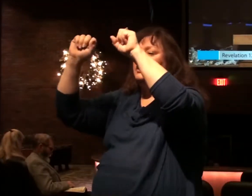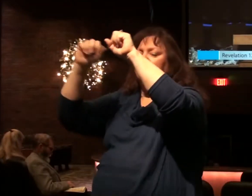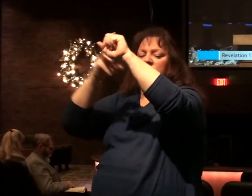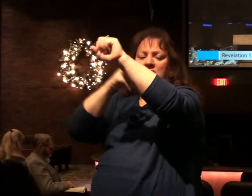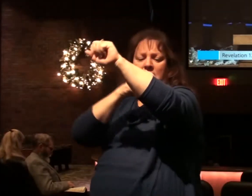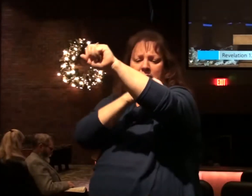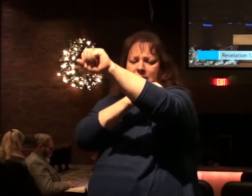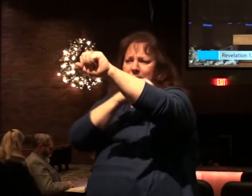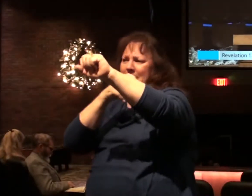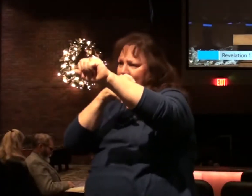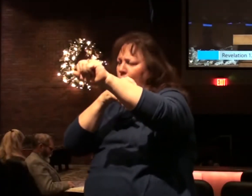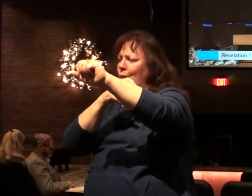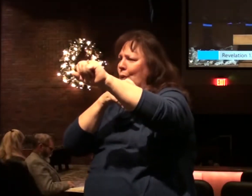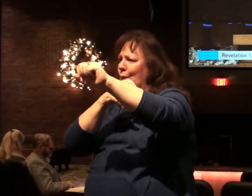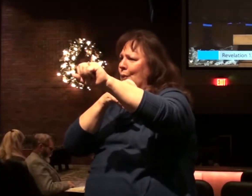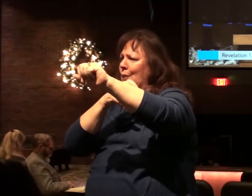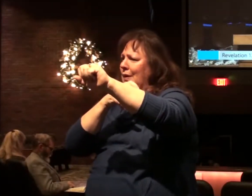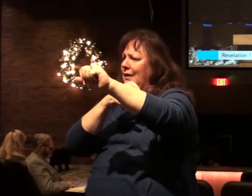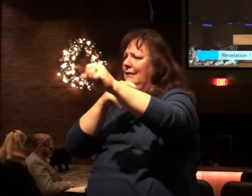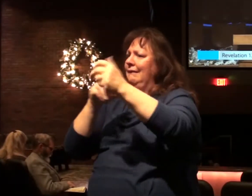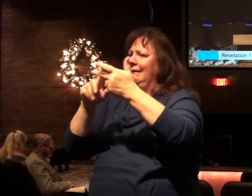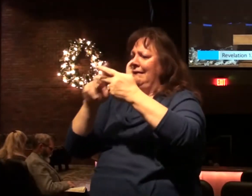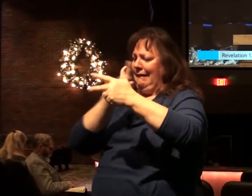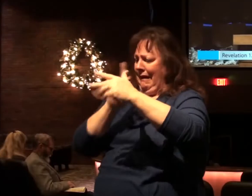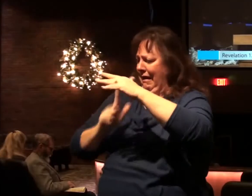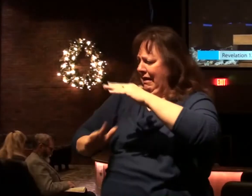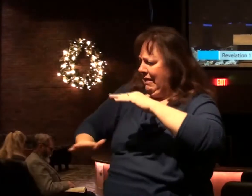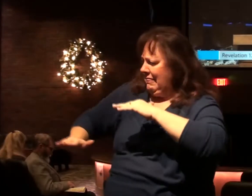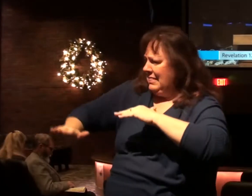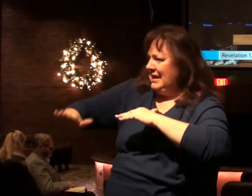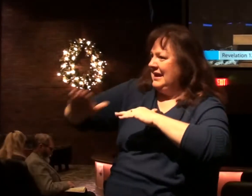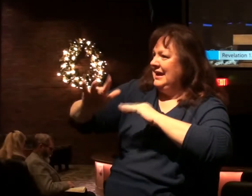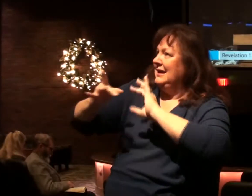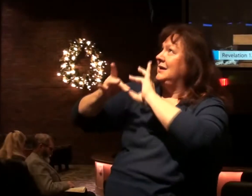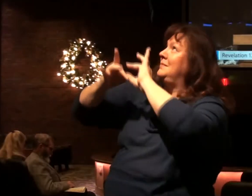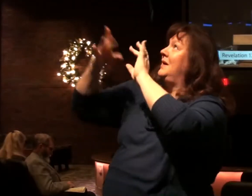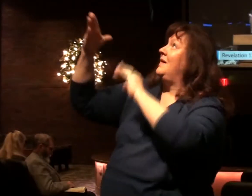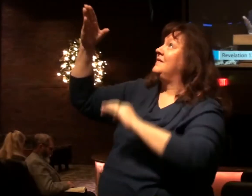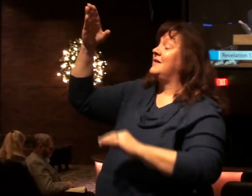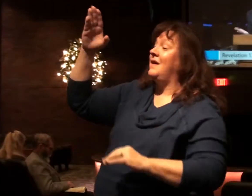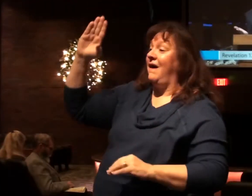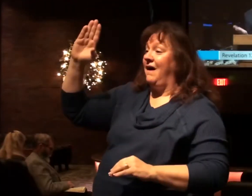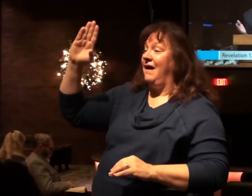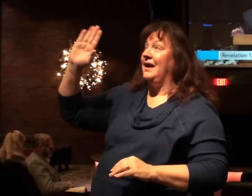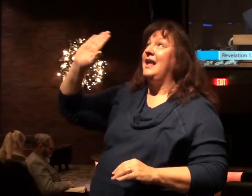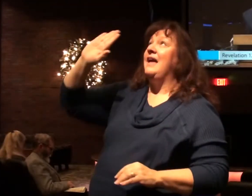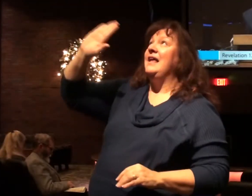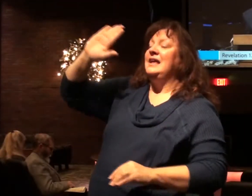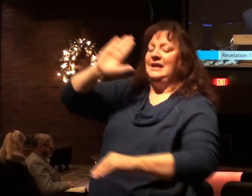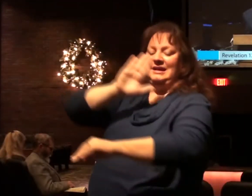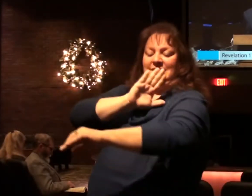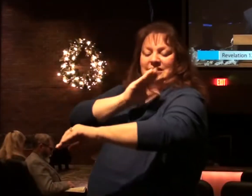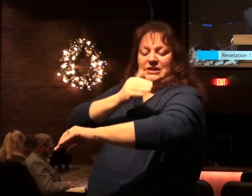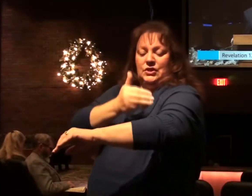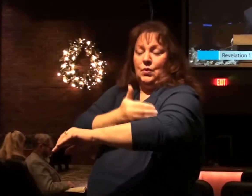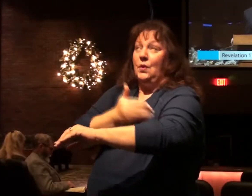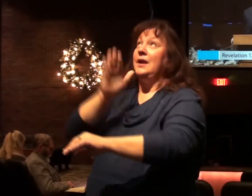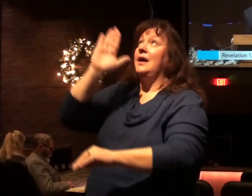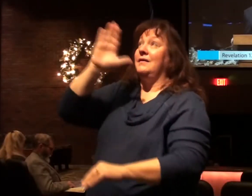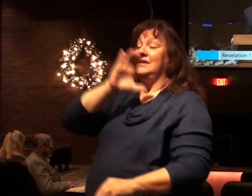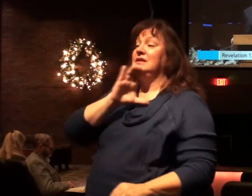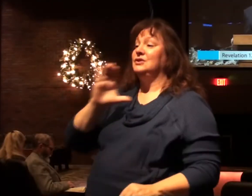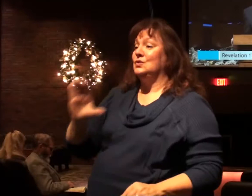power, and the kingdom of our God and the authority of His Christ.